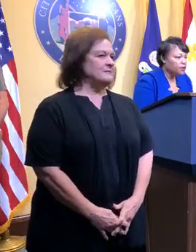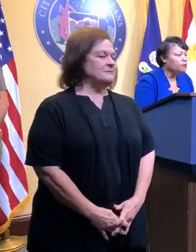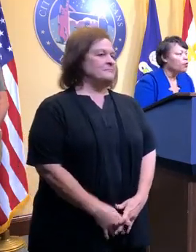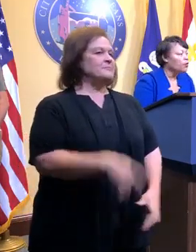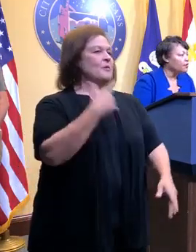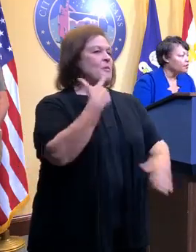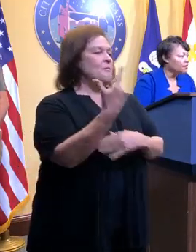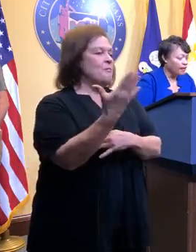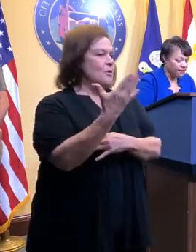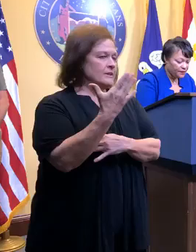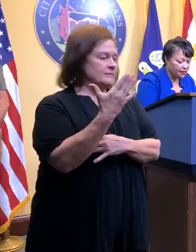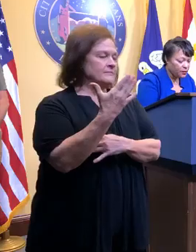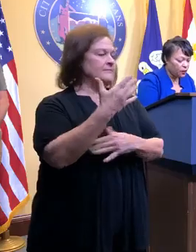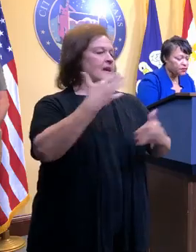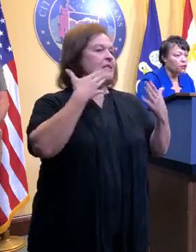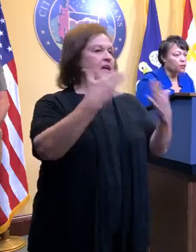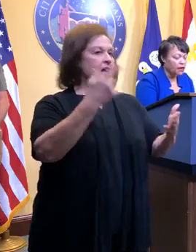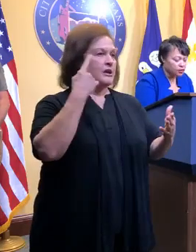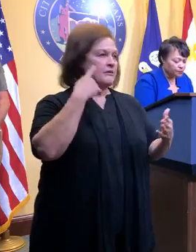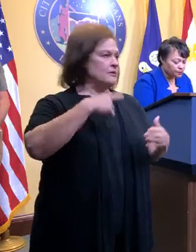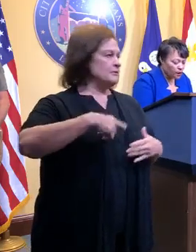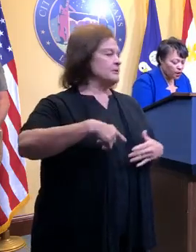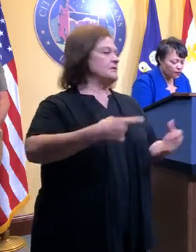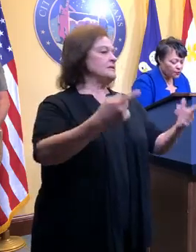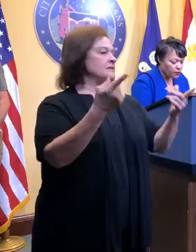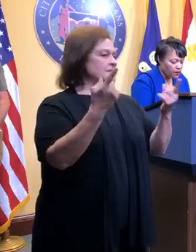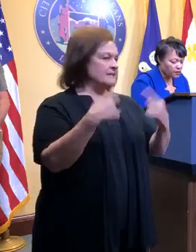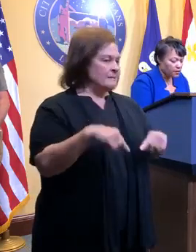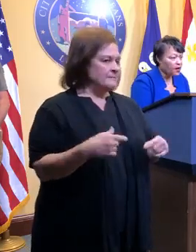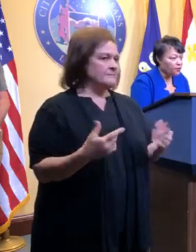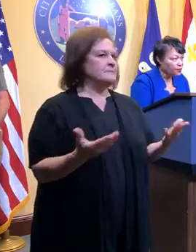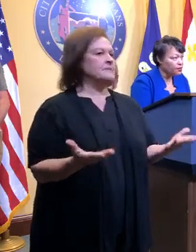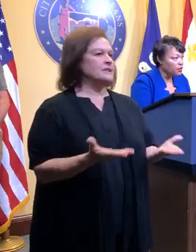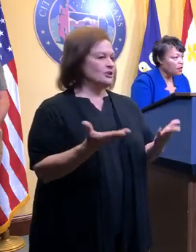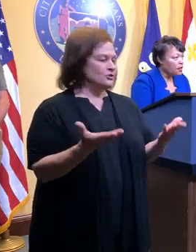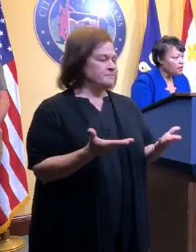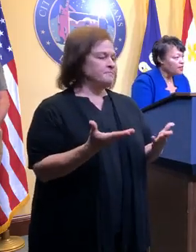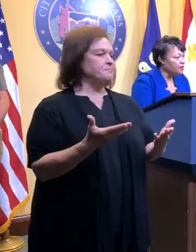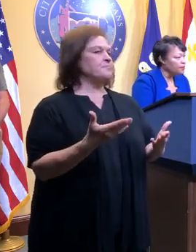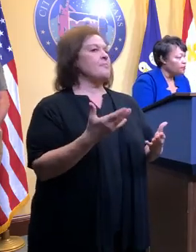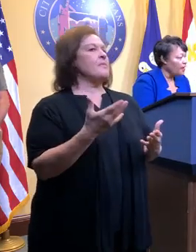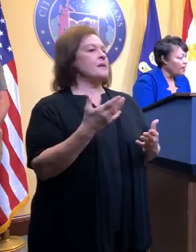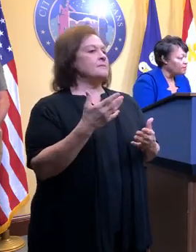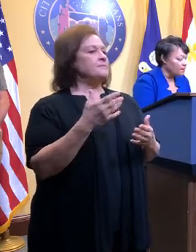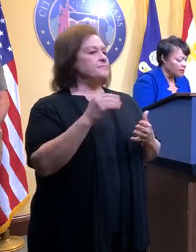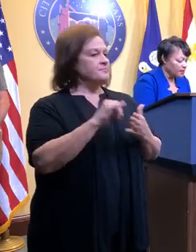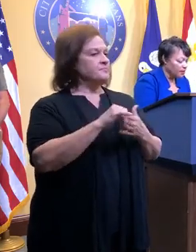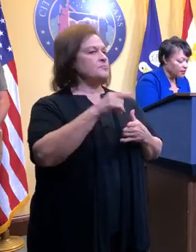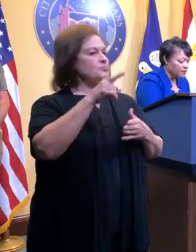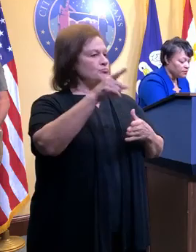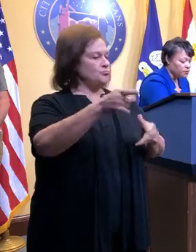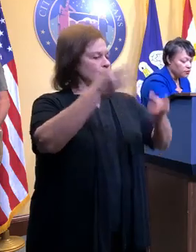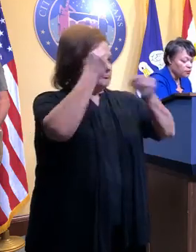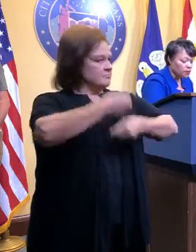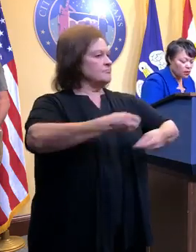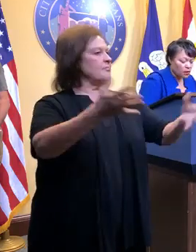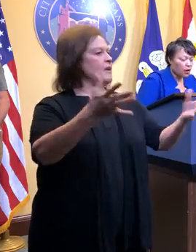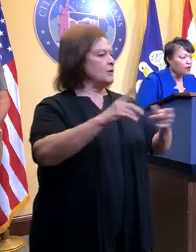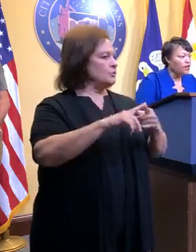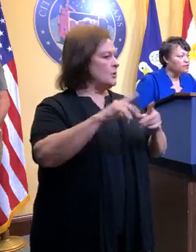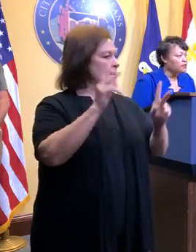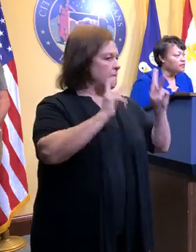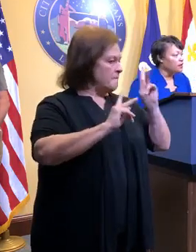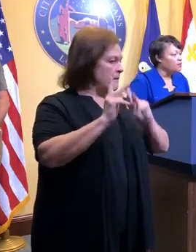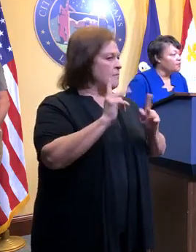All right, good morning again and thank you all so much for the coverage of that you have been giving to